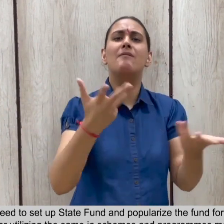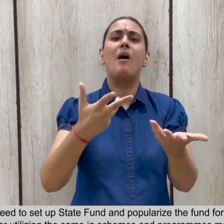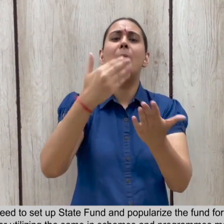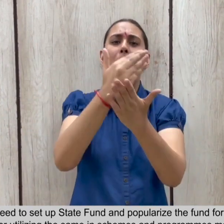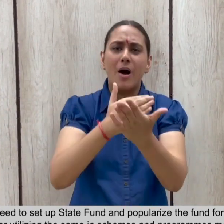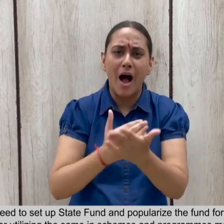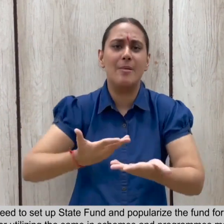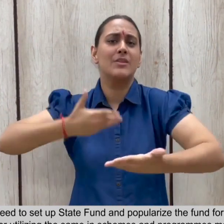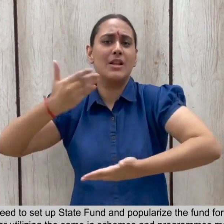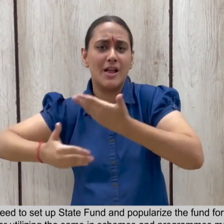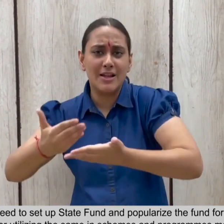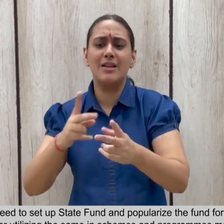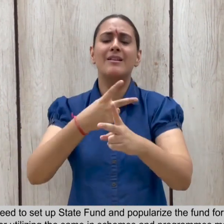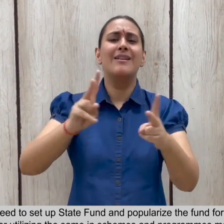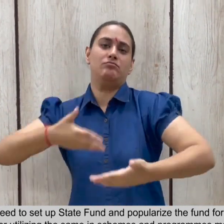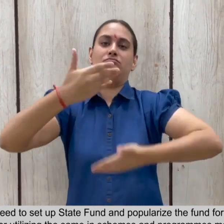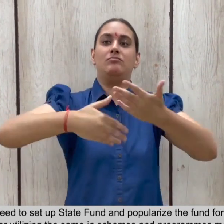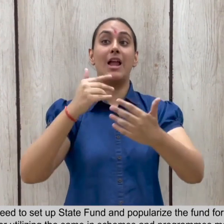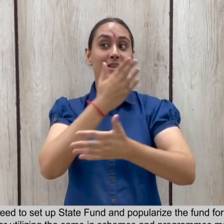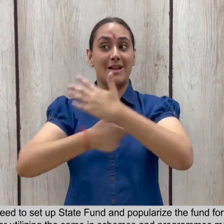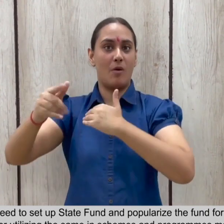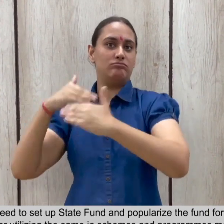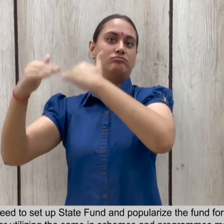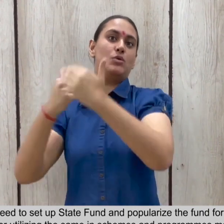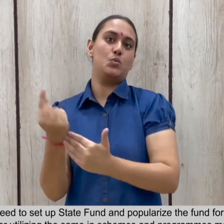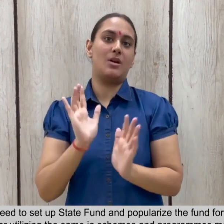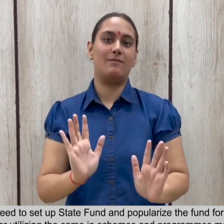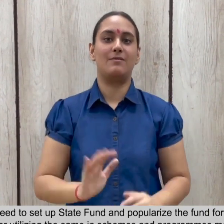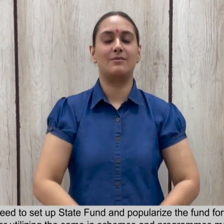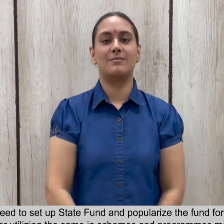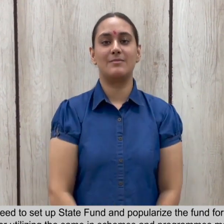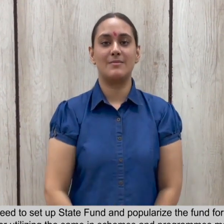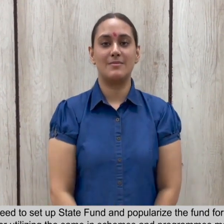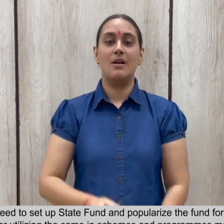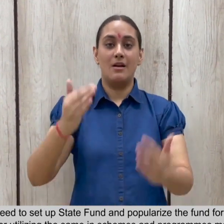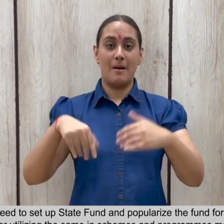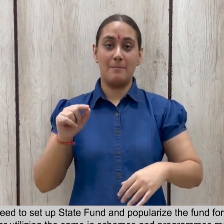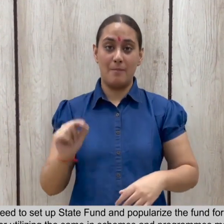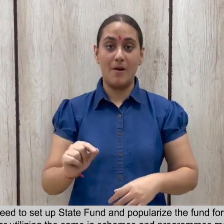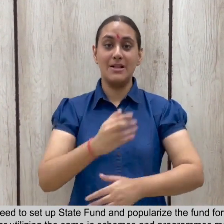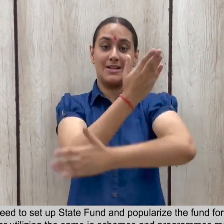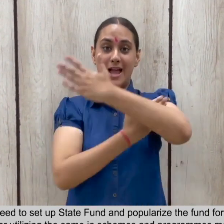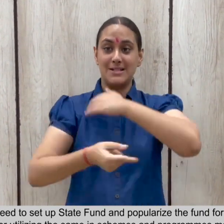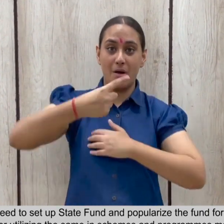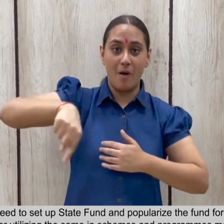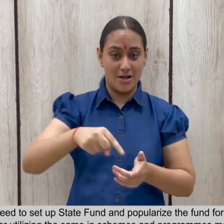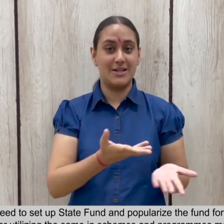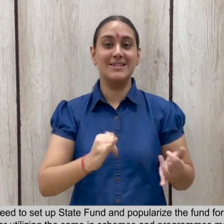state fund and popularise the fund for receiving donation from the public for utilising the same in schemes and programmes meant for PWDs. 17